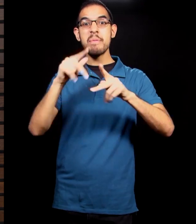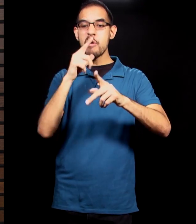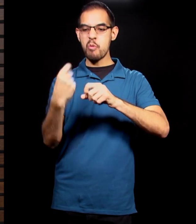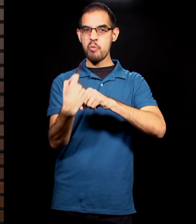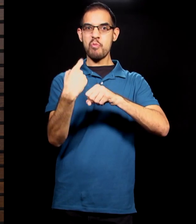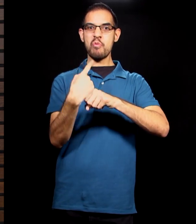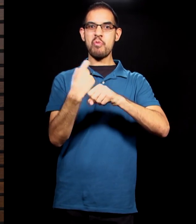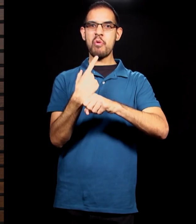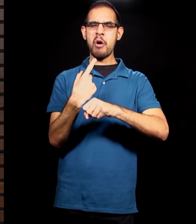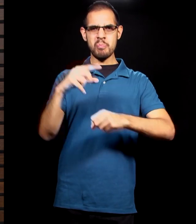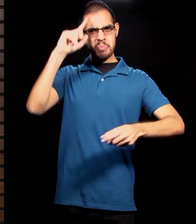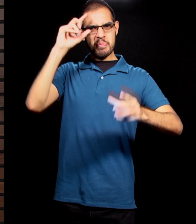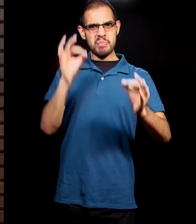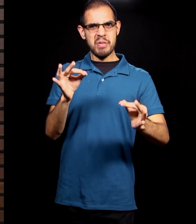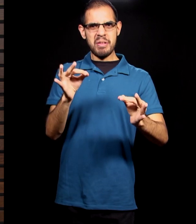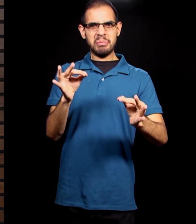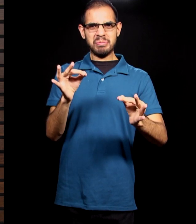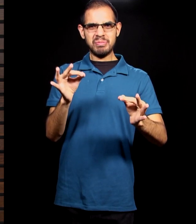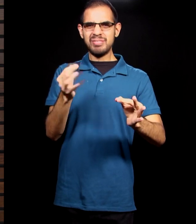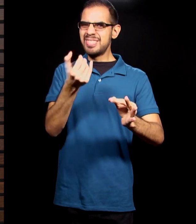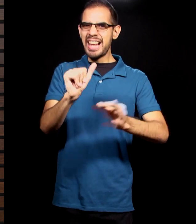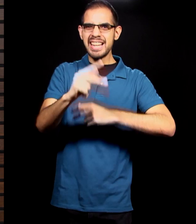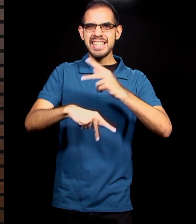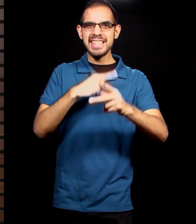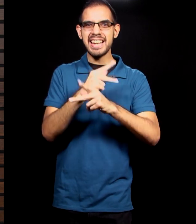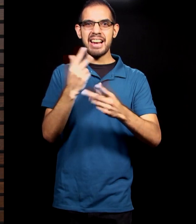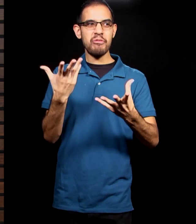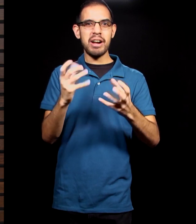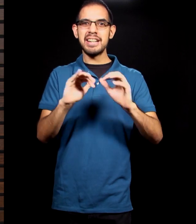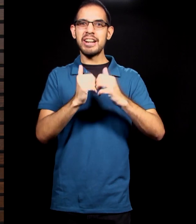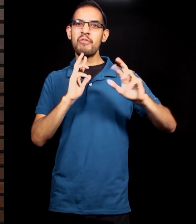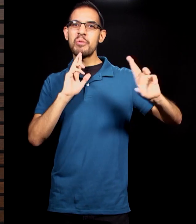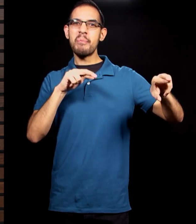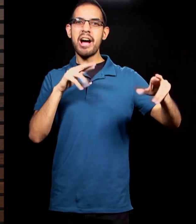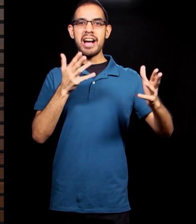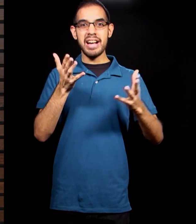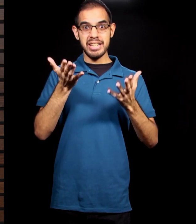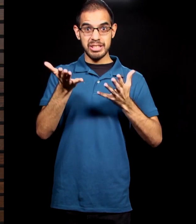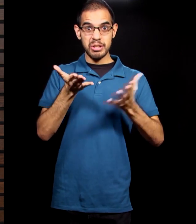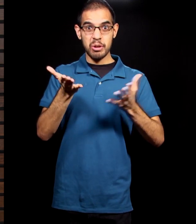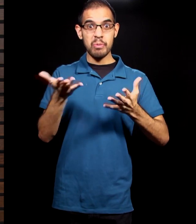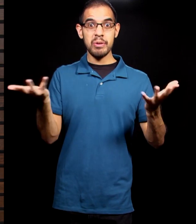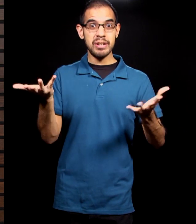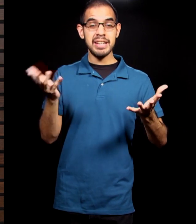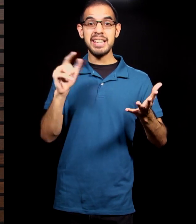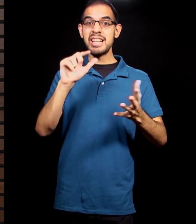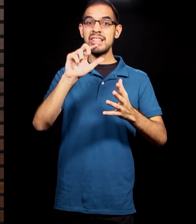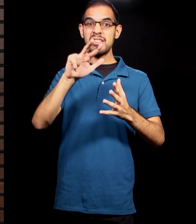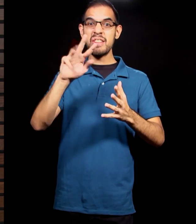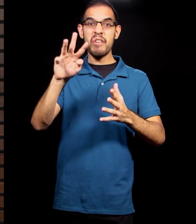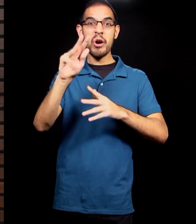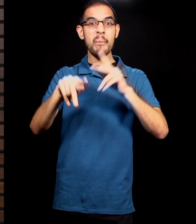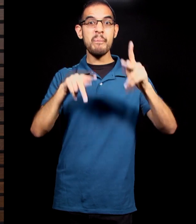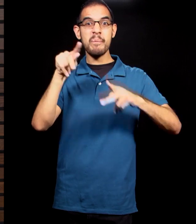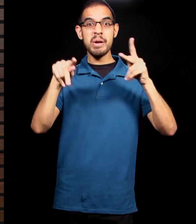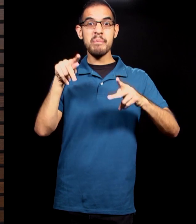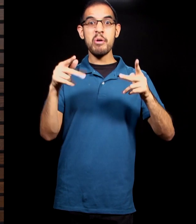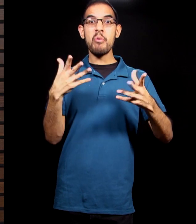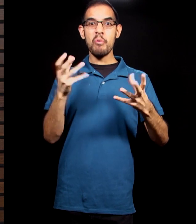decision of some type in response to the sermon. 34 of those were people responding that they prayed the sinner's prayer to receive